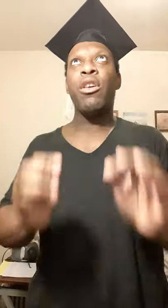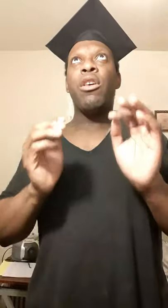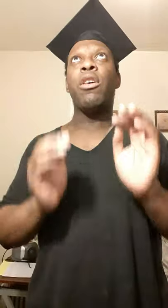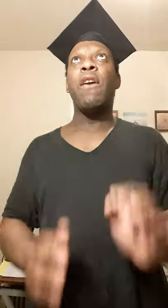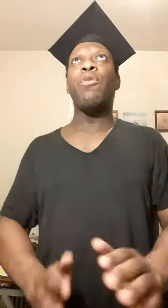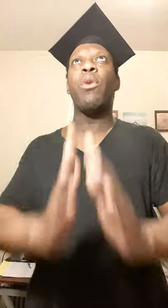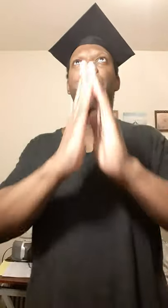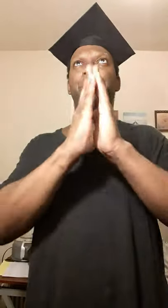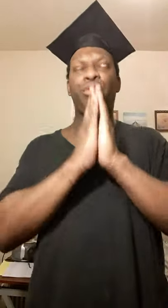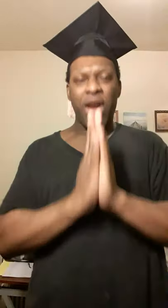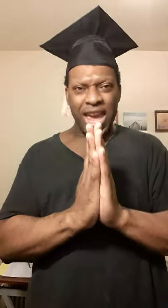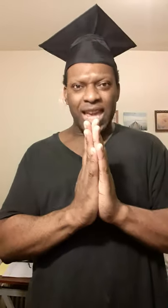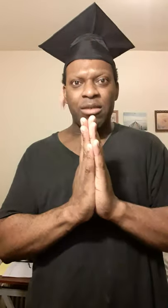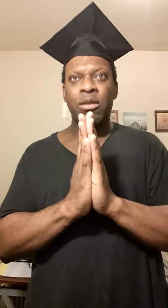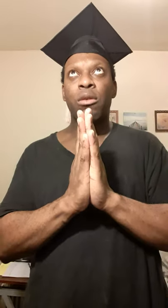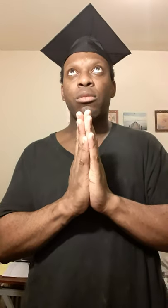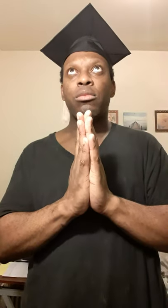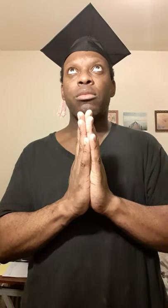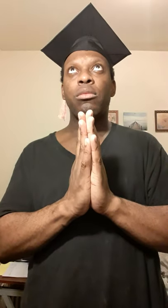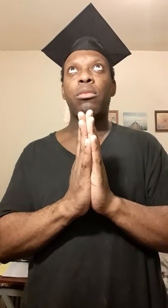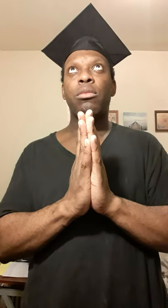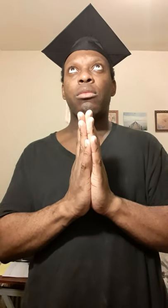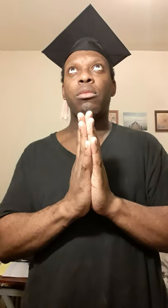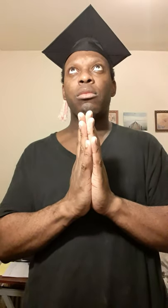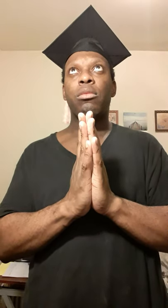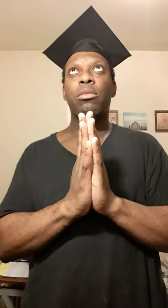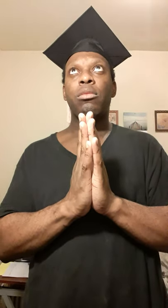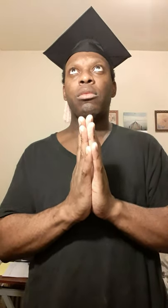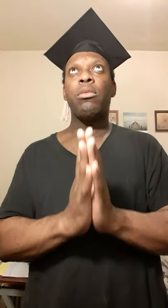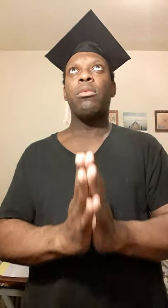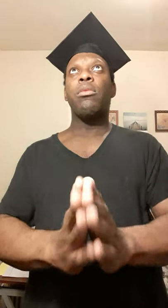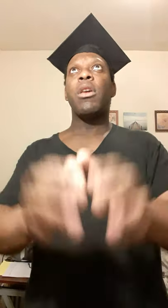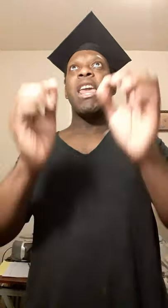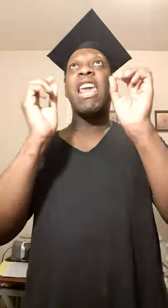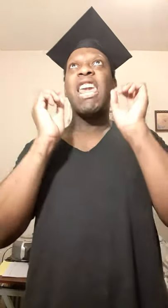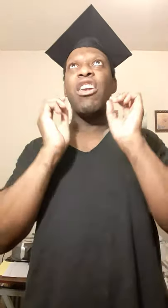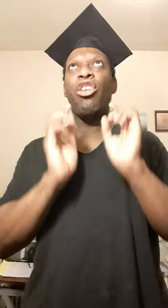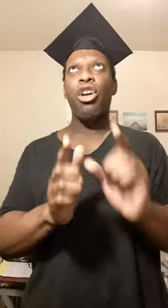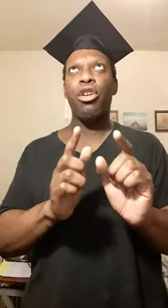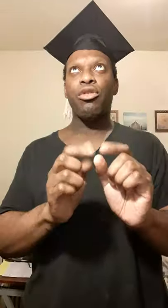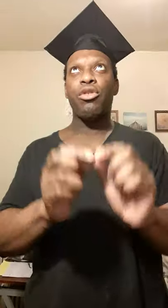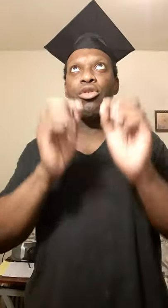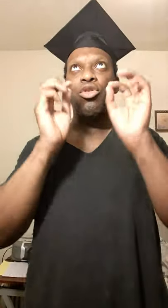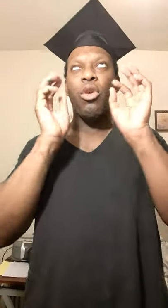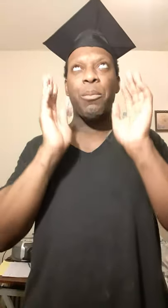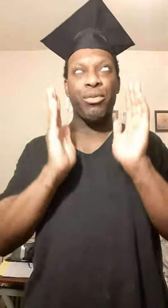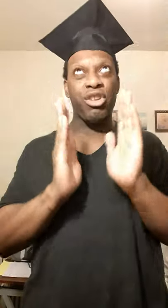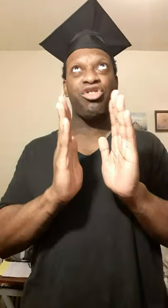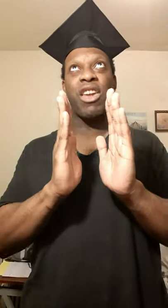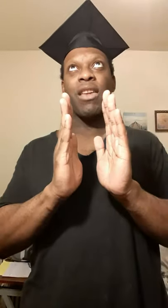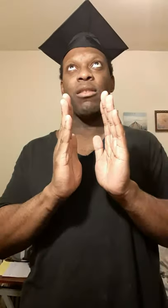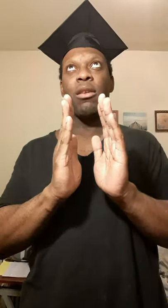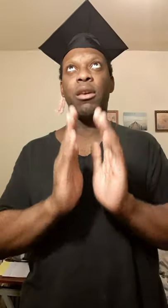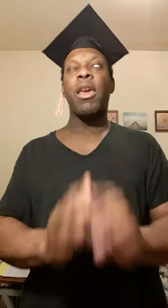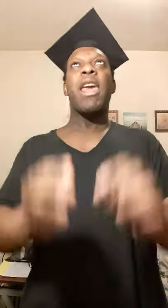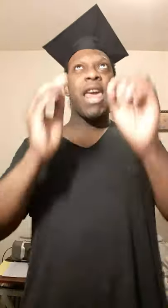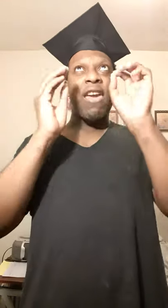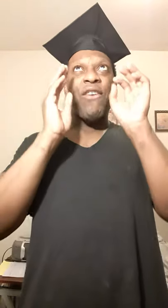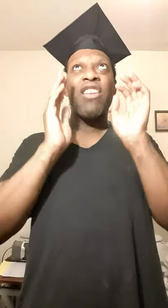lives with praise, he learns to appreciate. If a